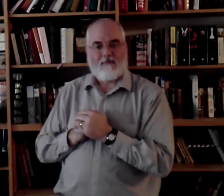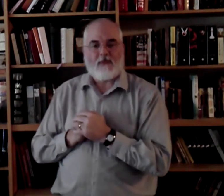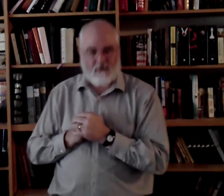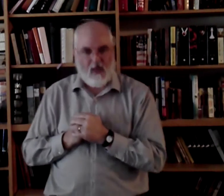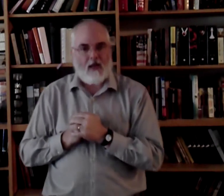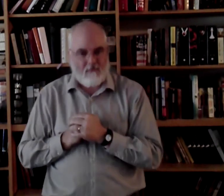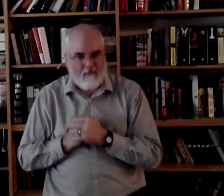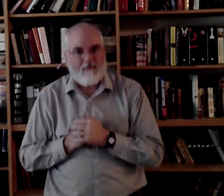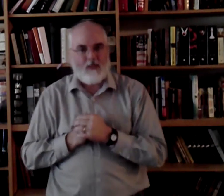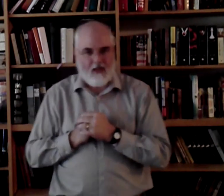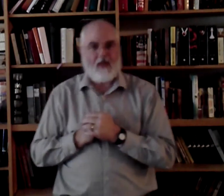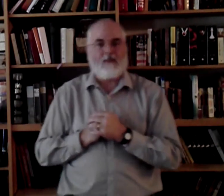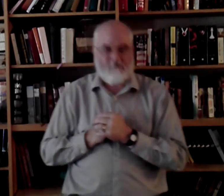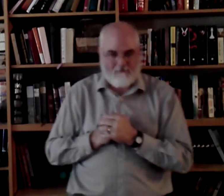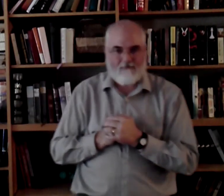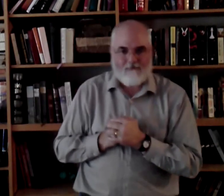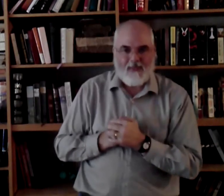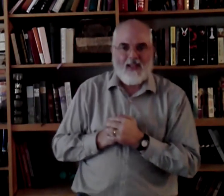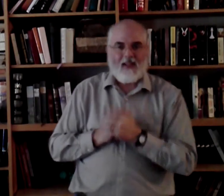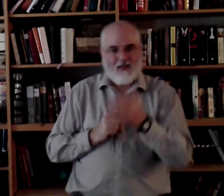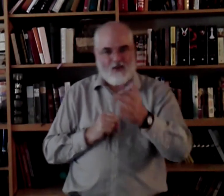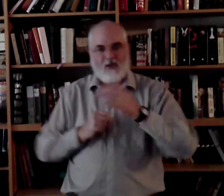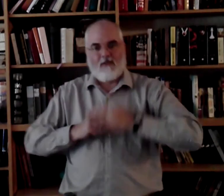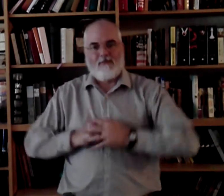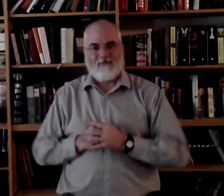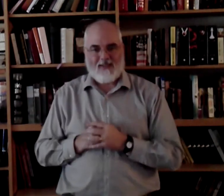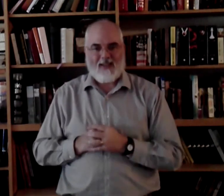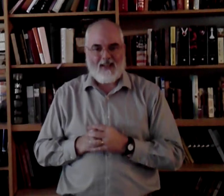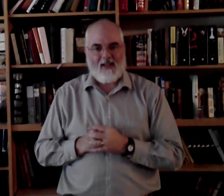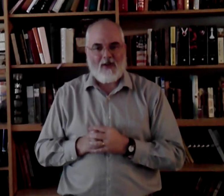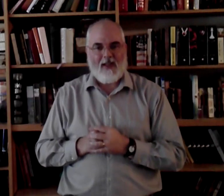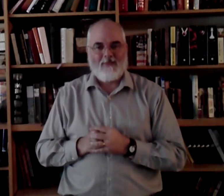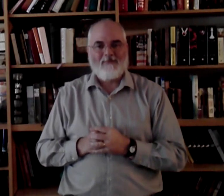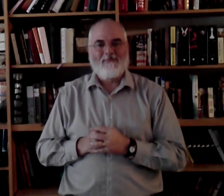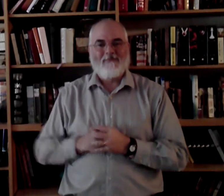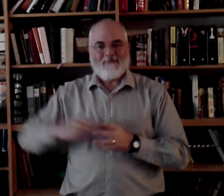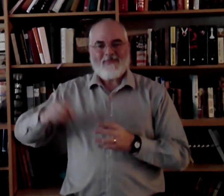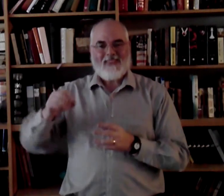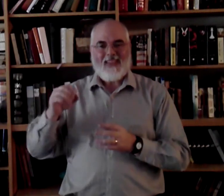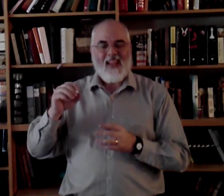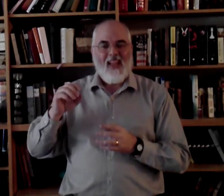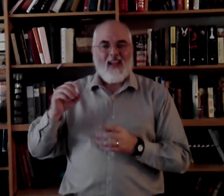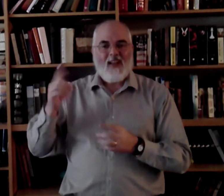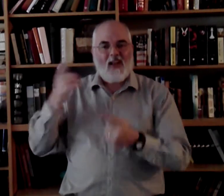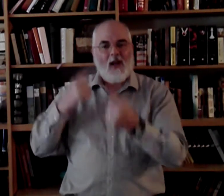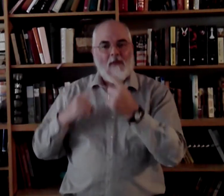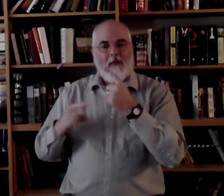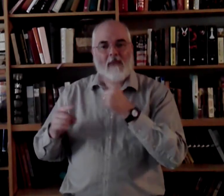Not. Say yes. Good. Glad to hear that. Coming back.